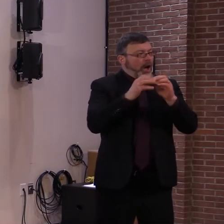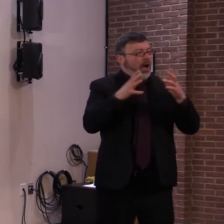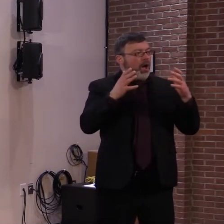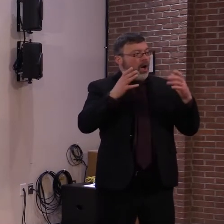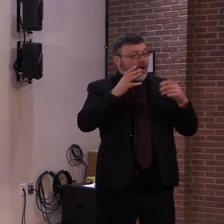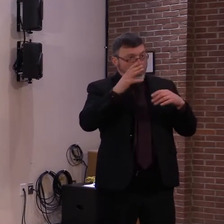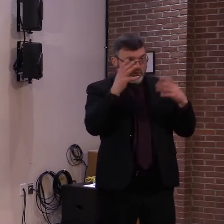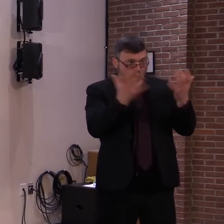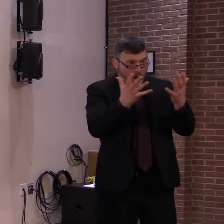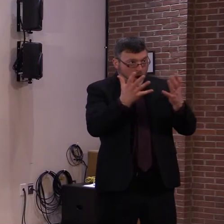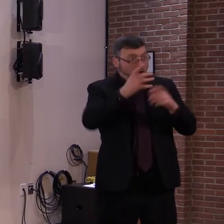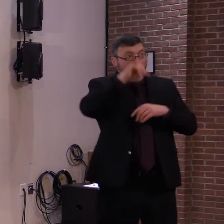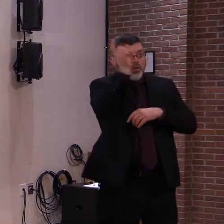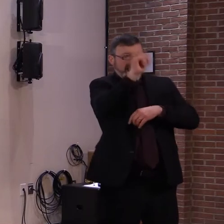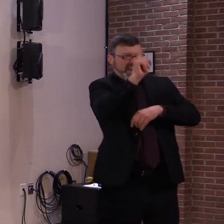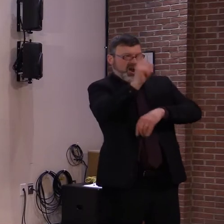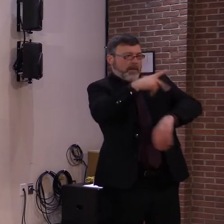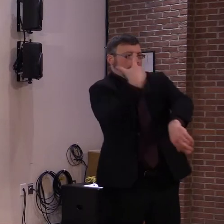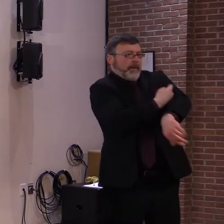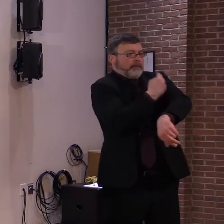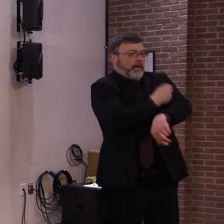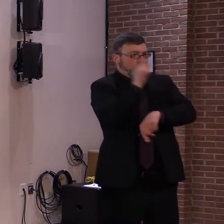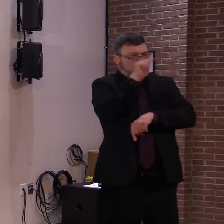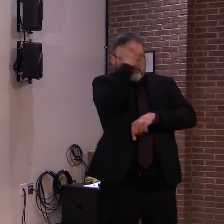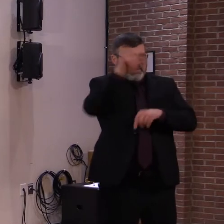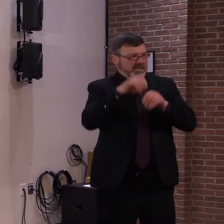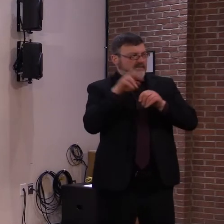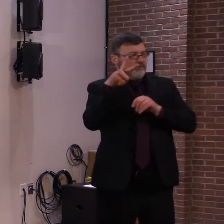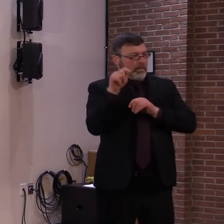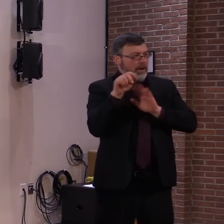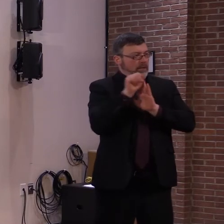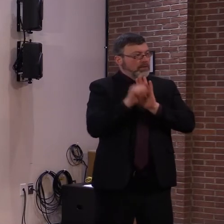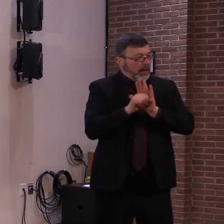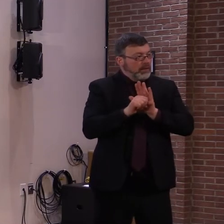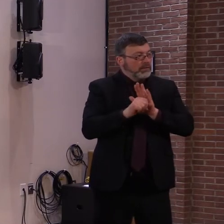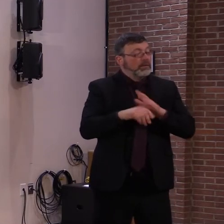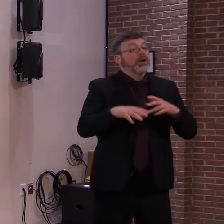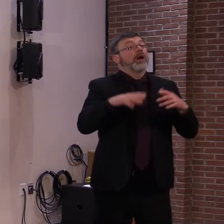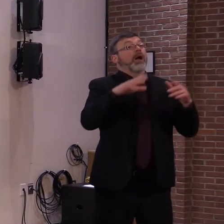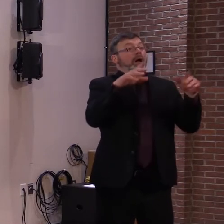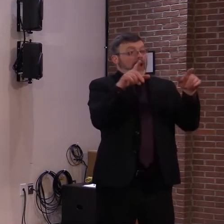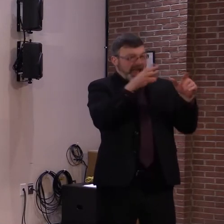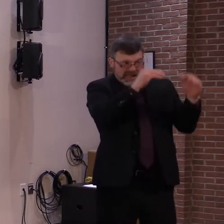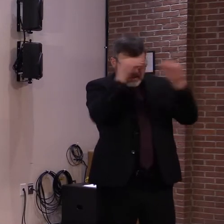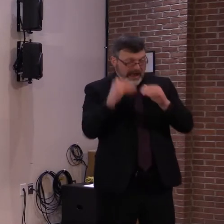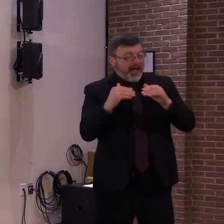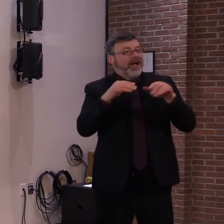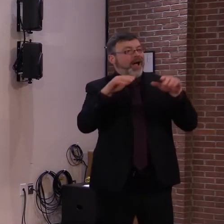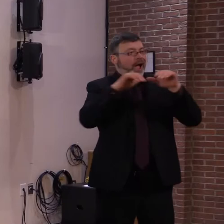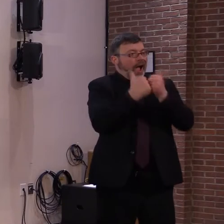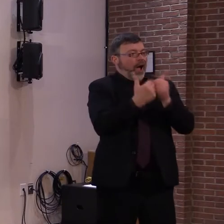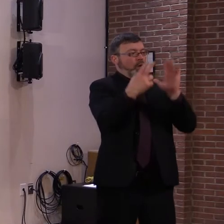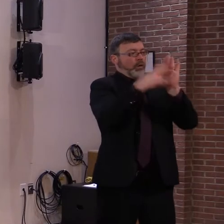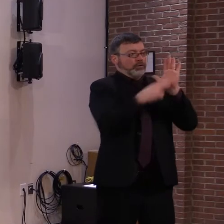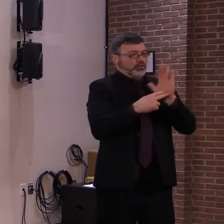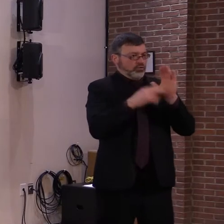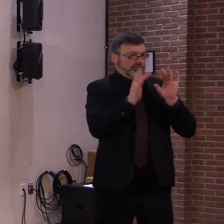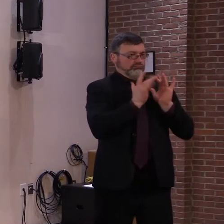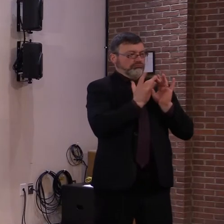and how to register when your age band is called. Now I'll turn it over to Dr. Levine.